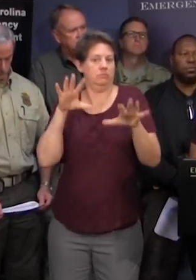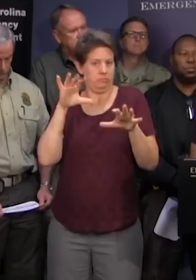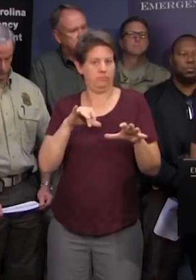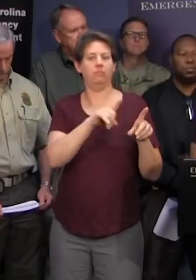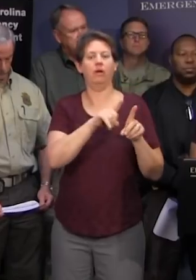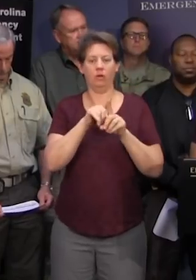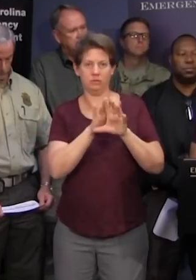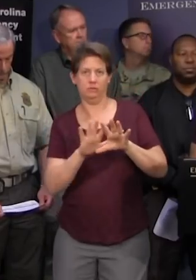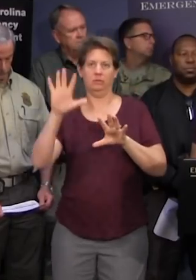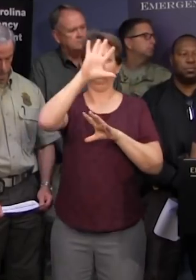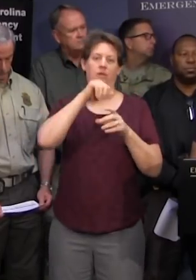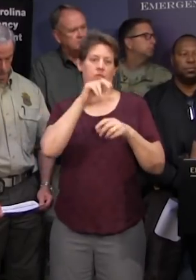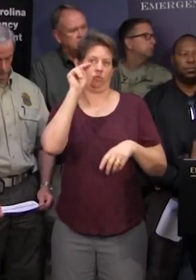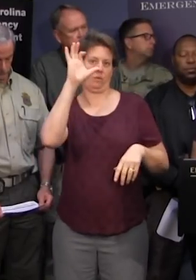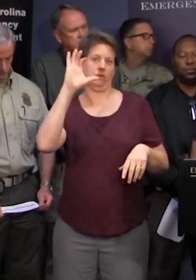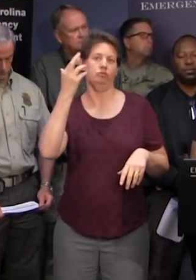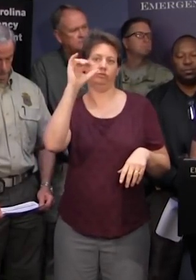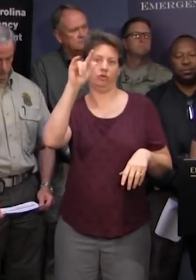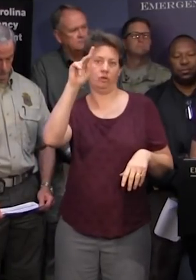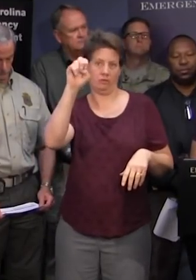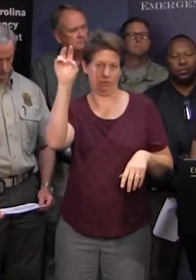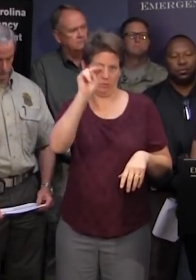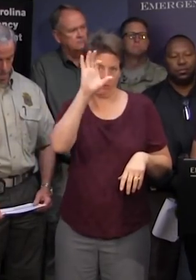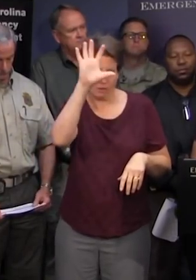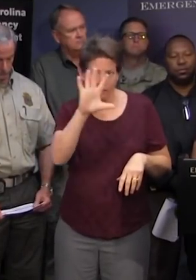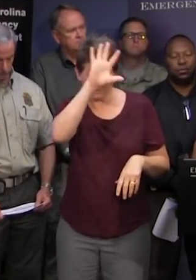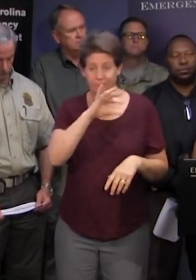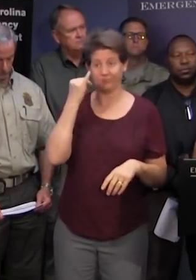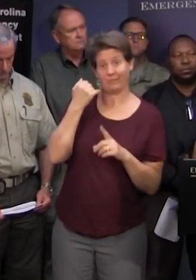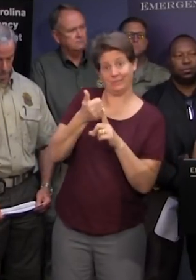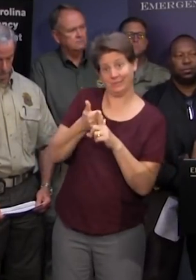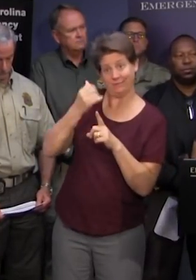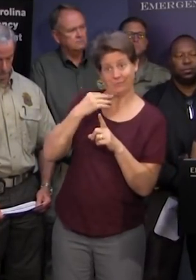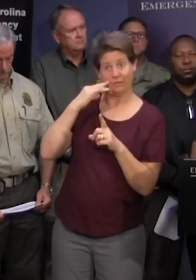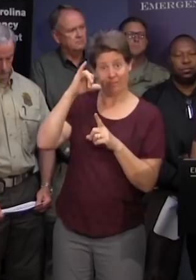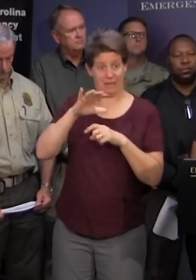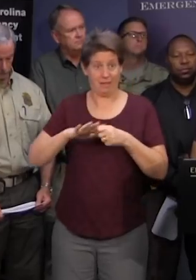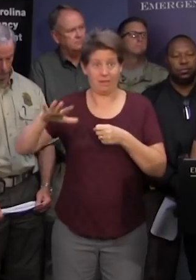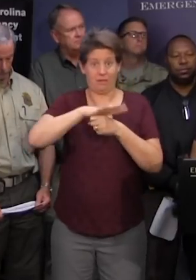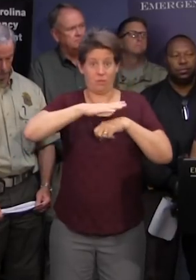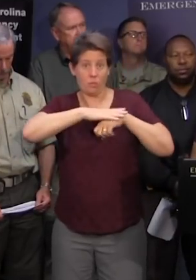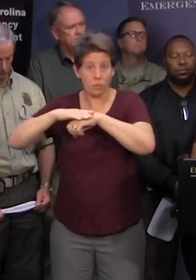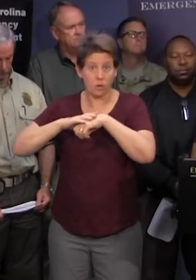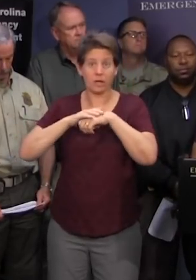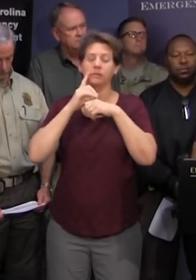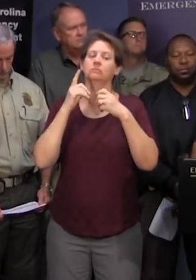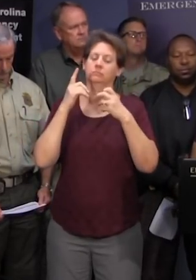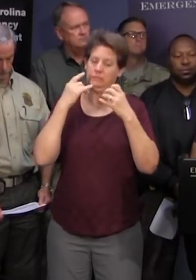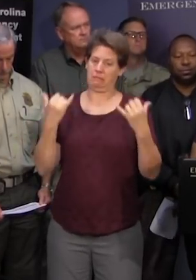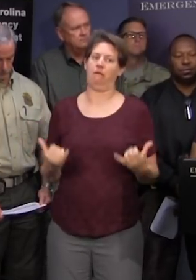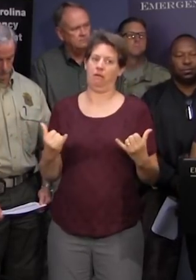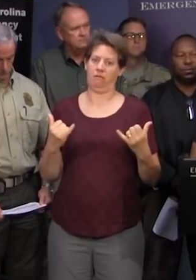extend up into the Charlotte area if you are under a flash flood warning be prepared to take immediate action seek higher